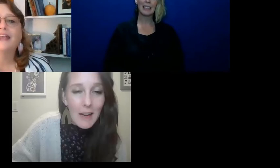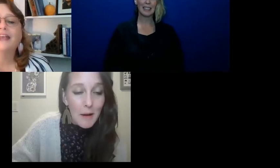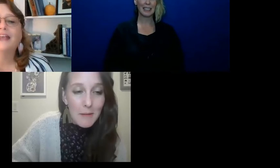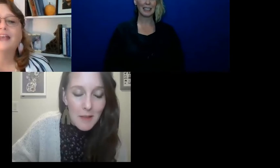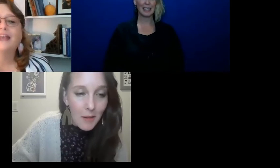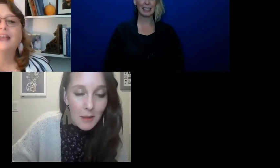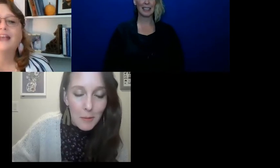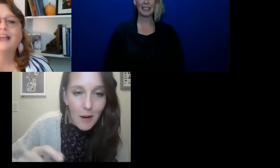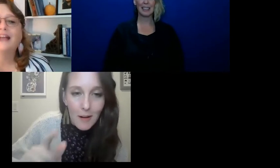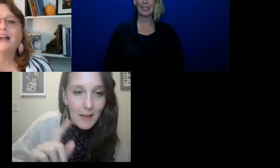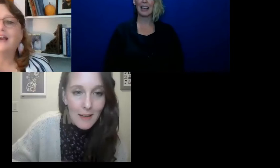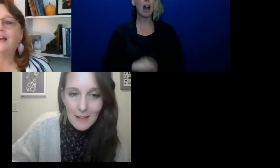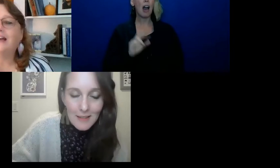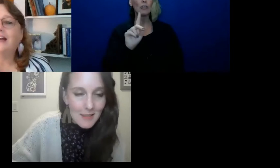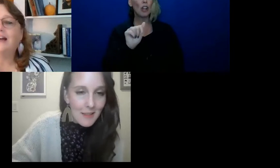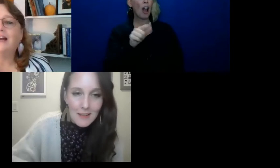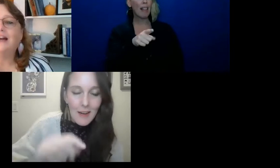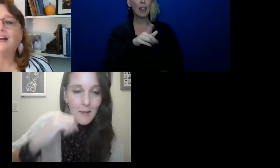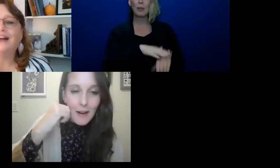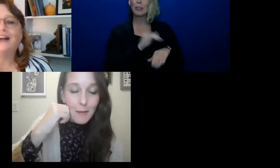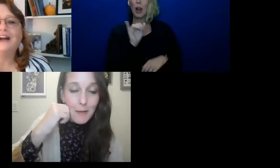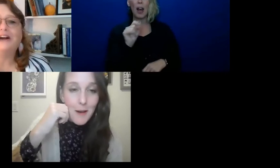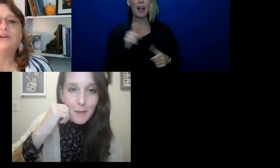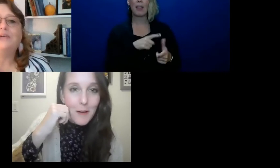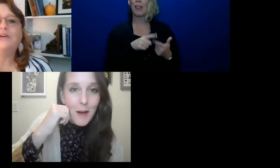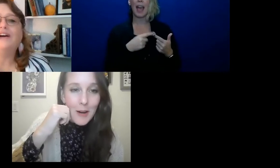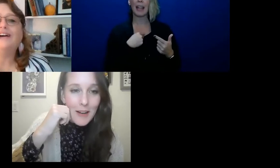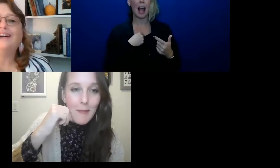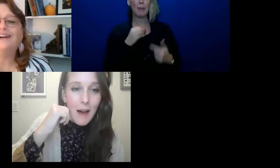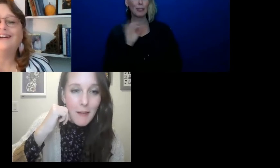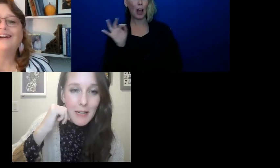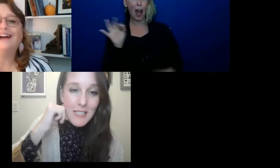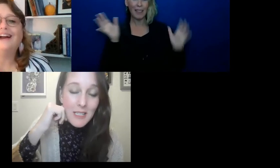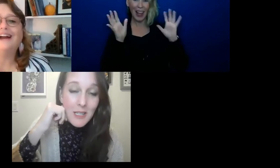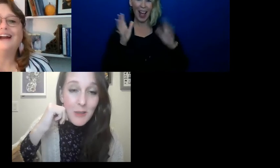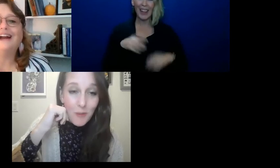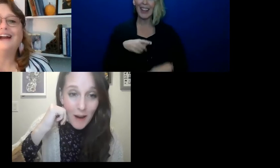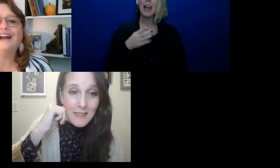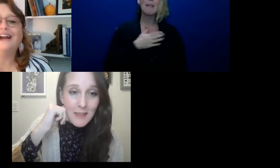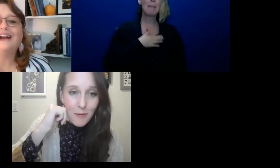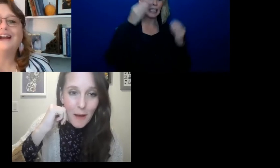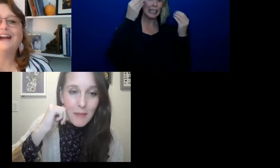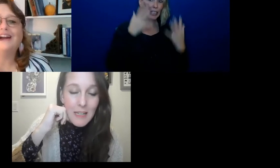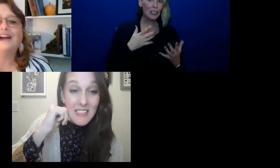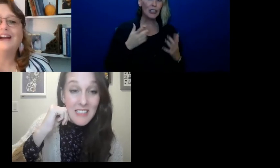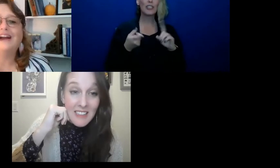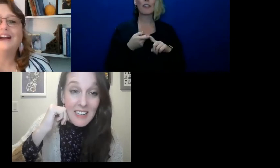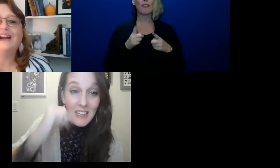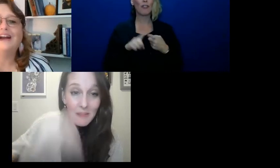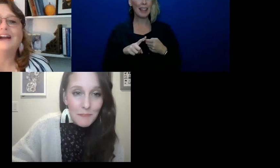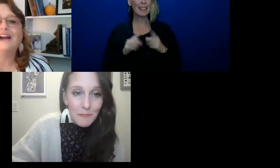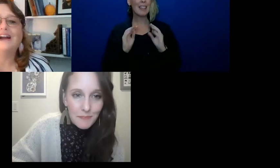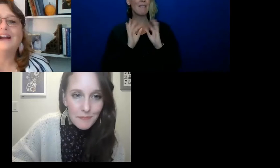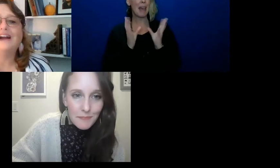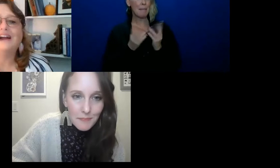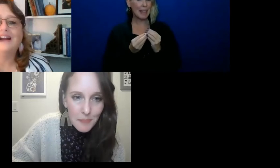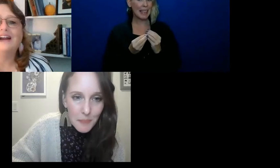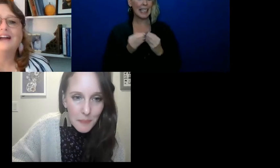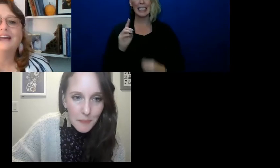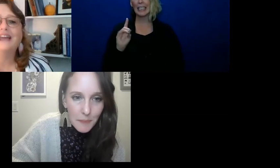I know. You were on it, and now I was off. Okay. My teachers, friends, and family. Dignity.